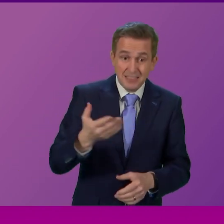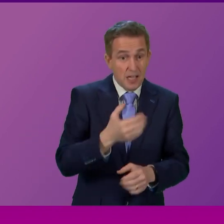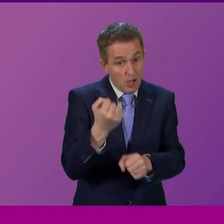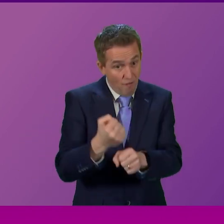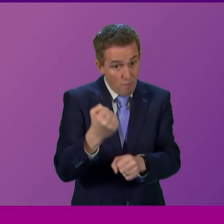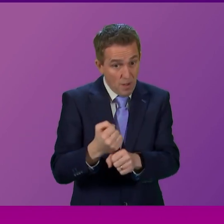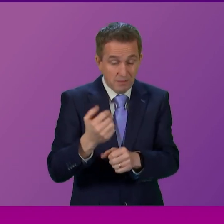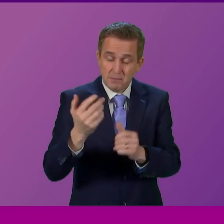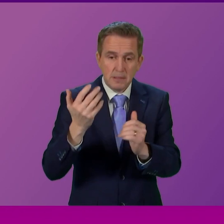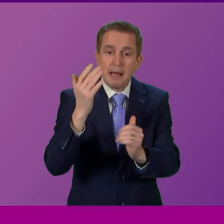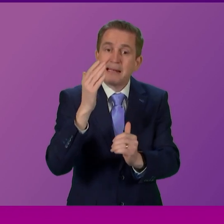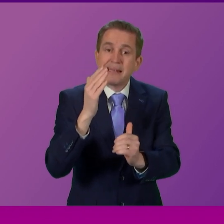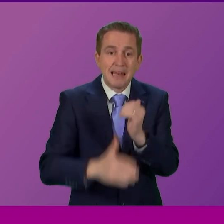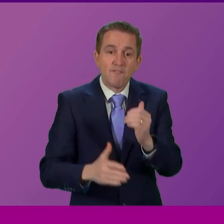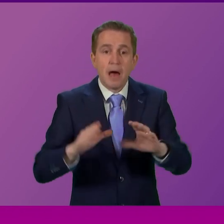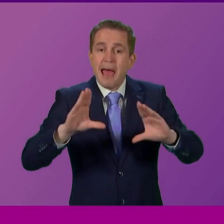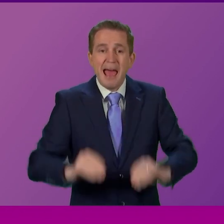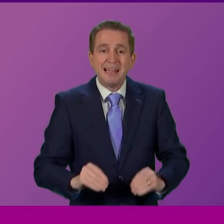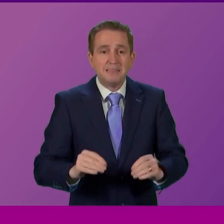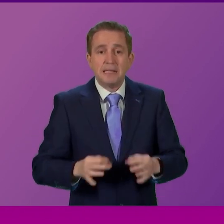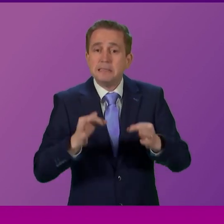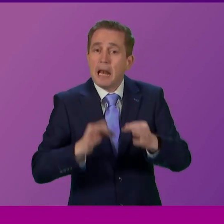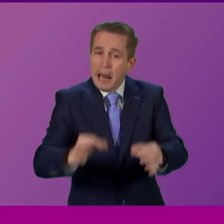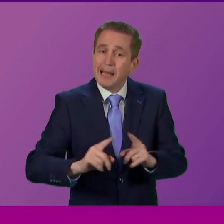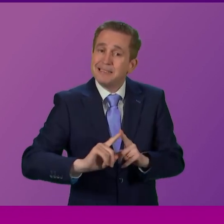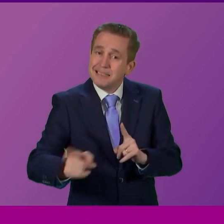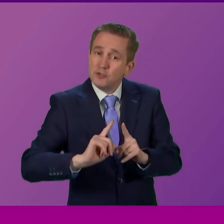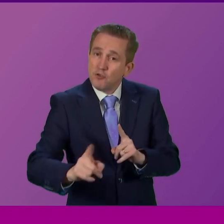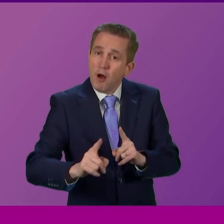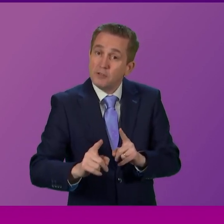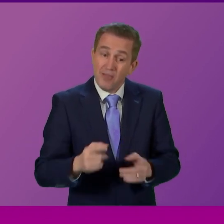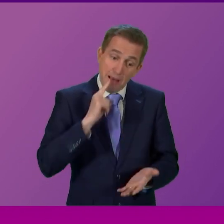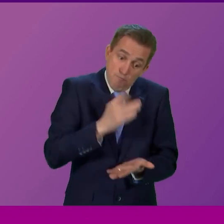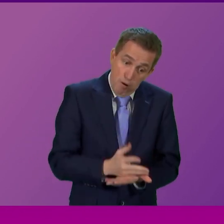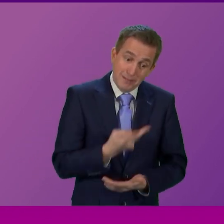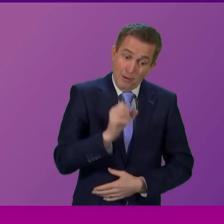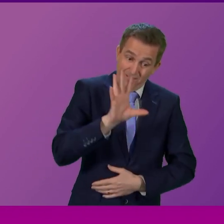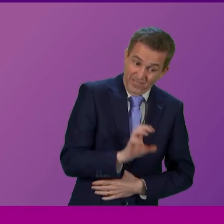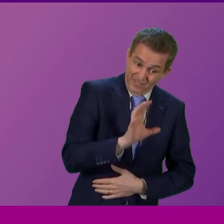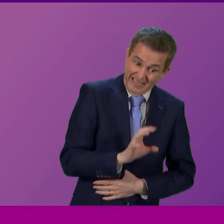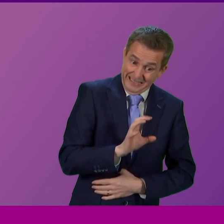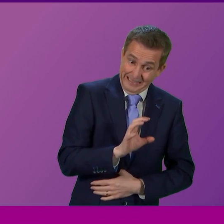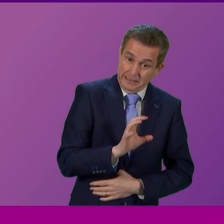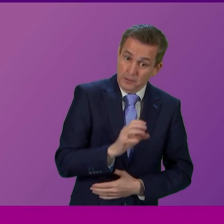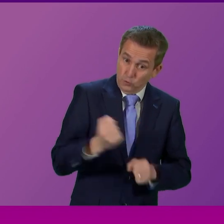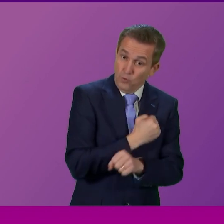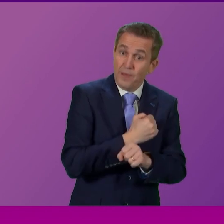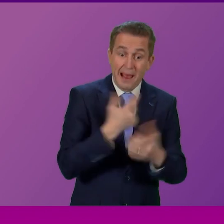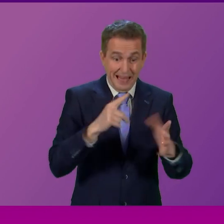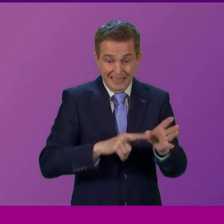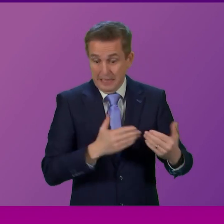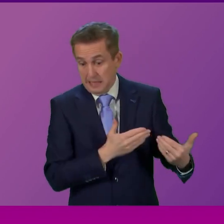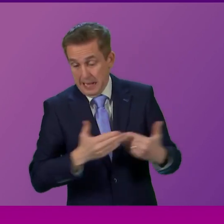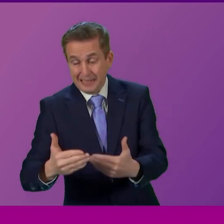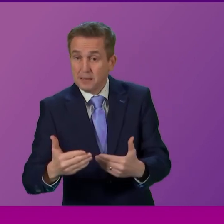to end delayed discharge, something they promised to do in 2015 and eight years on it's at record high levels.